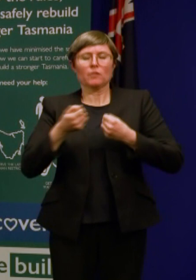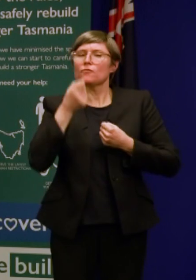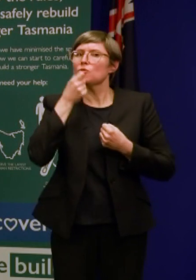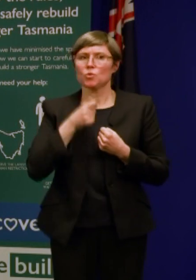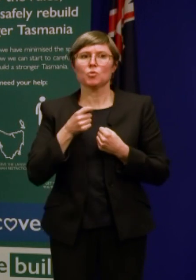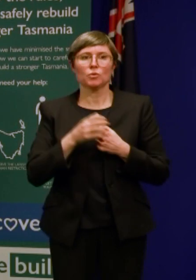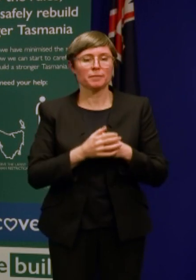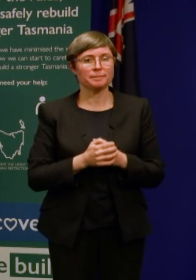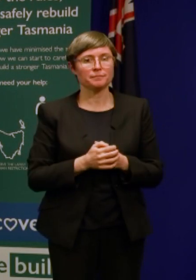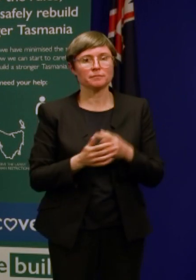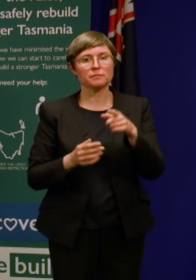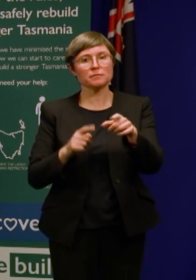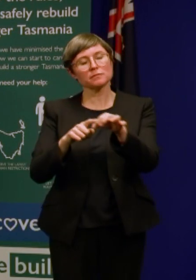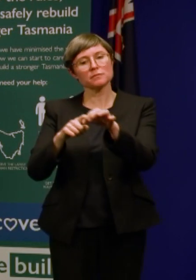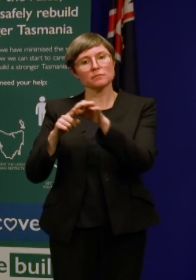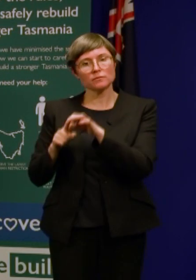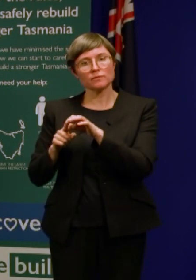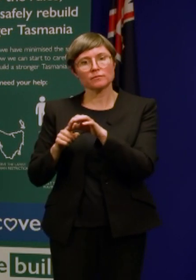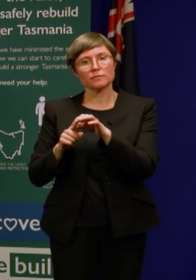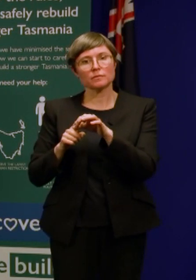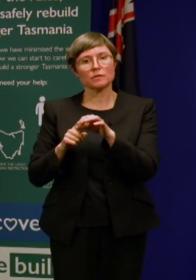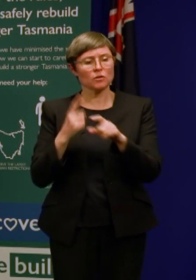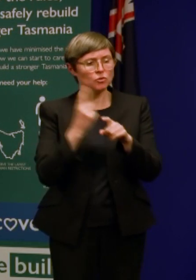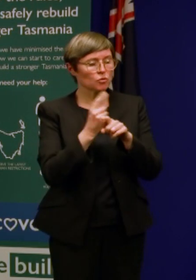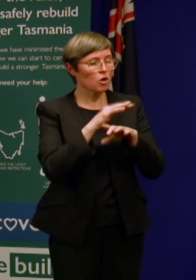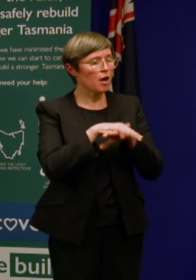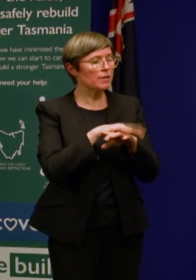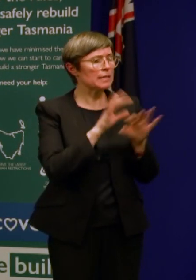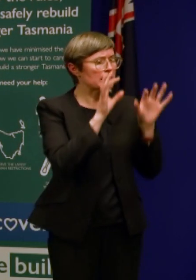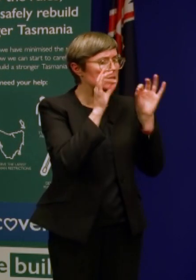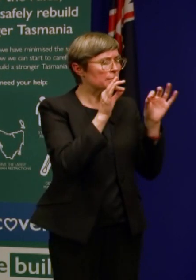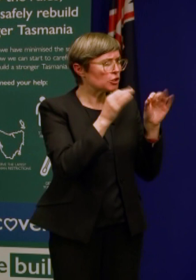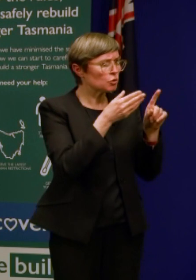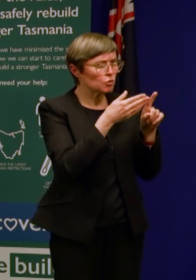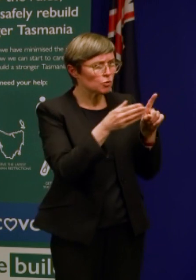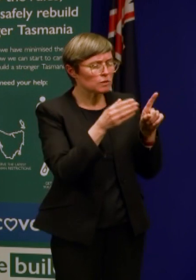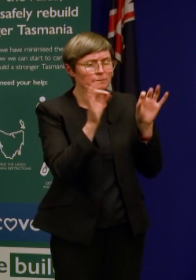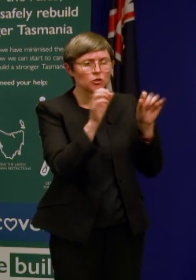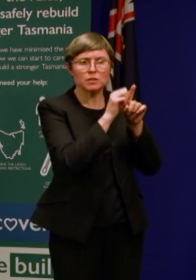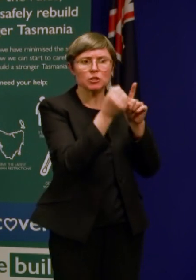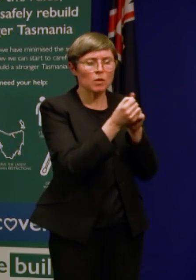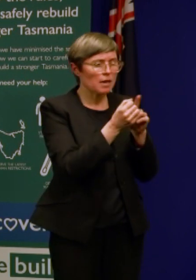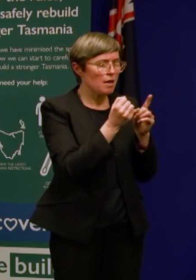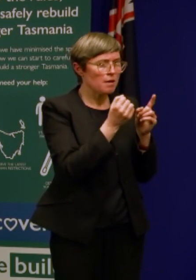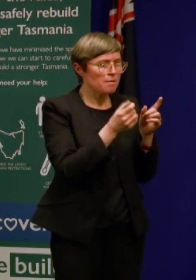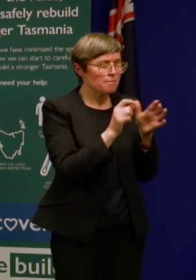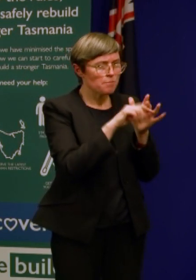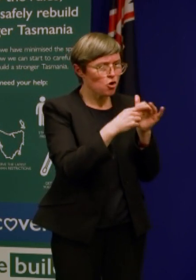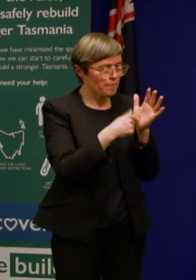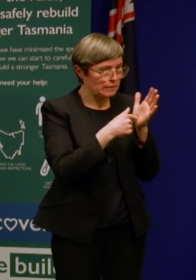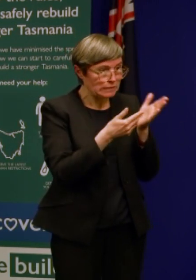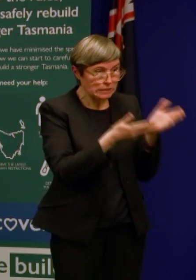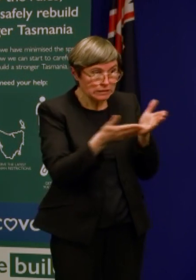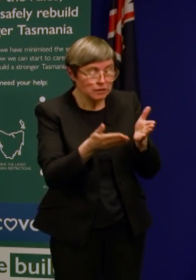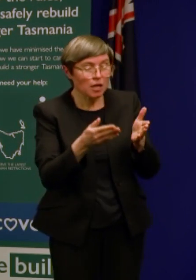You've announced a change to the way that exemption permits will be assessed. What's the status of the current exemption permits? Will they